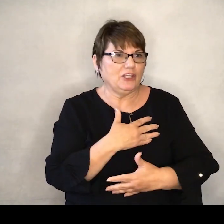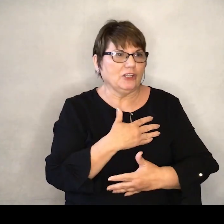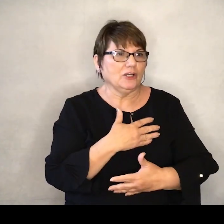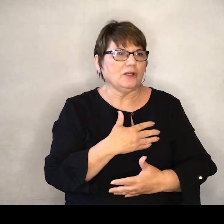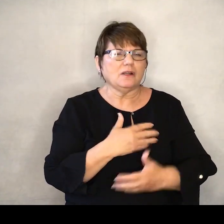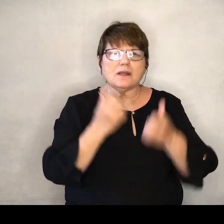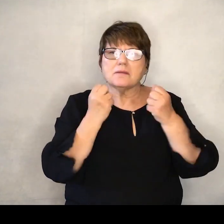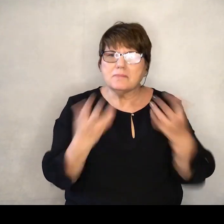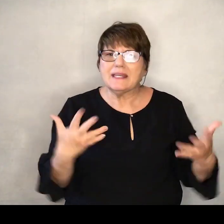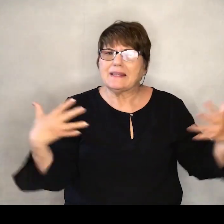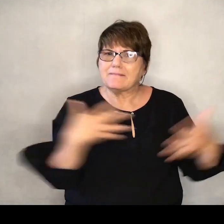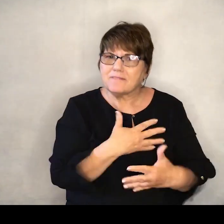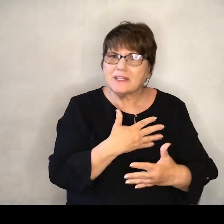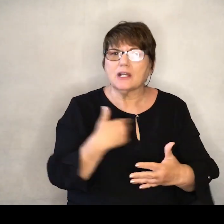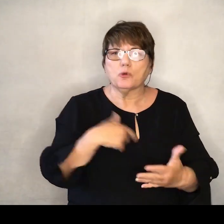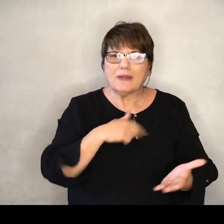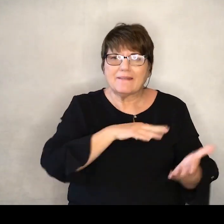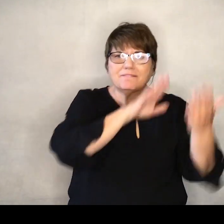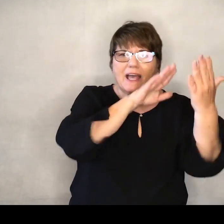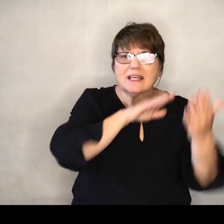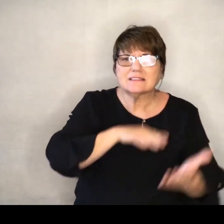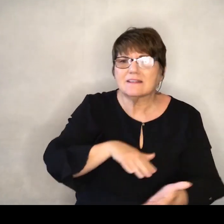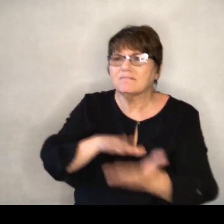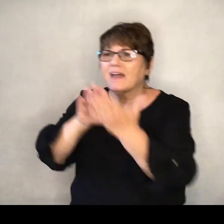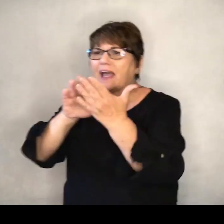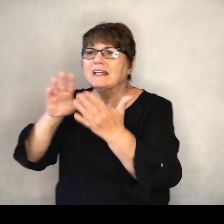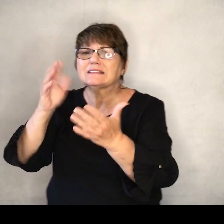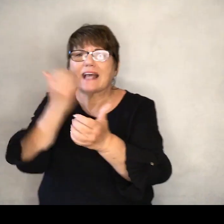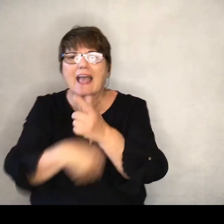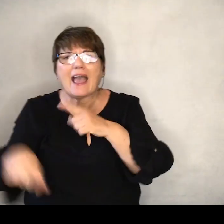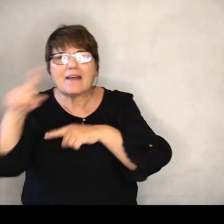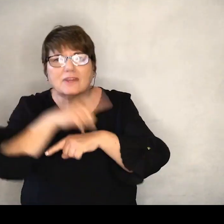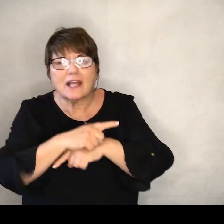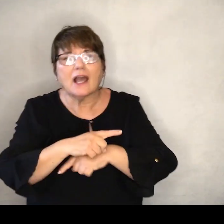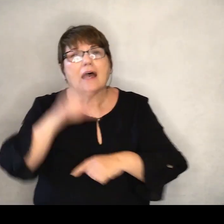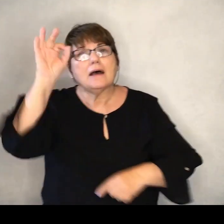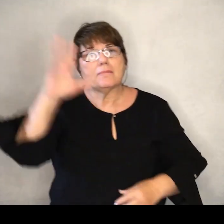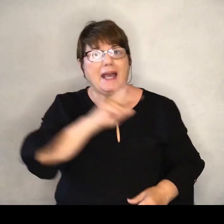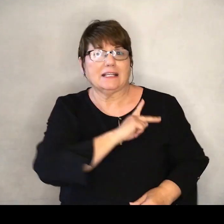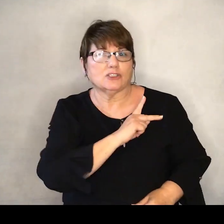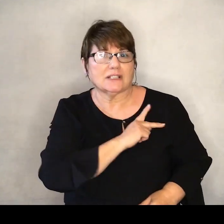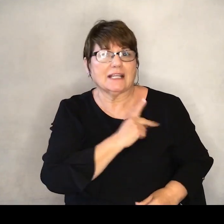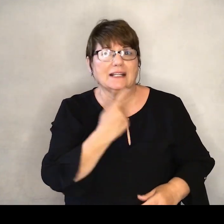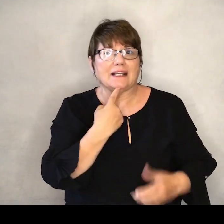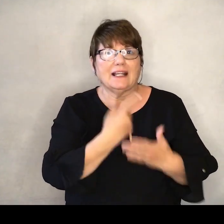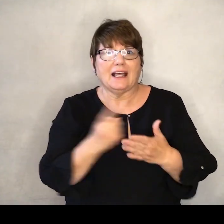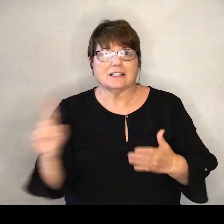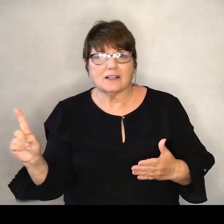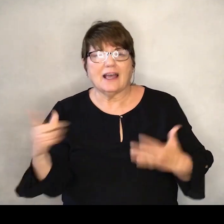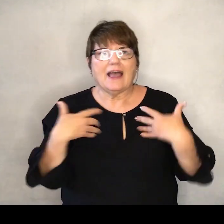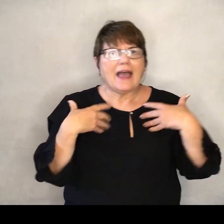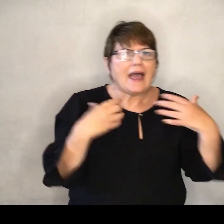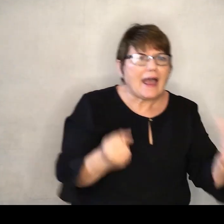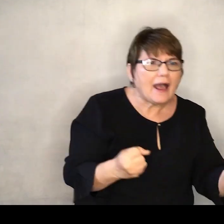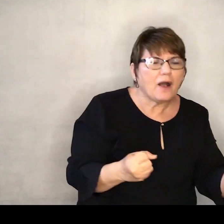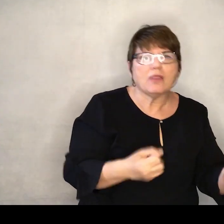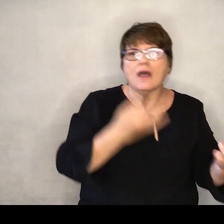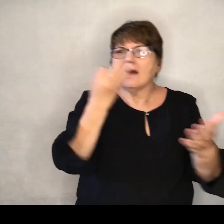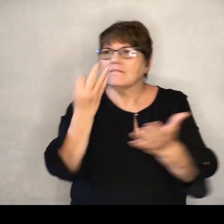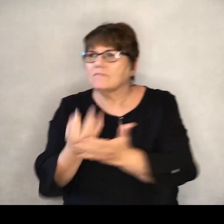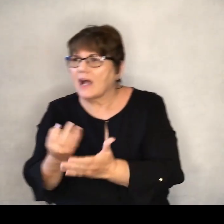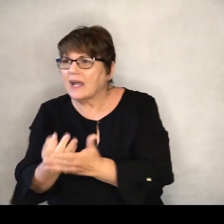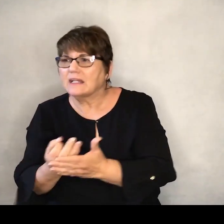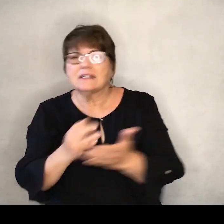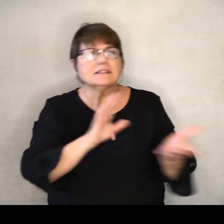are many fears that we deal with in our everyday lives. Like Kenan said last week, there's health and there's finances. There's death.